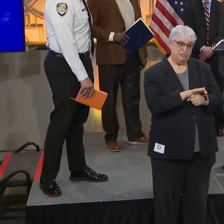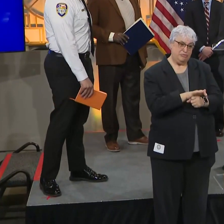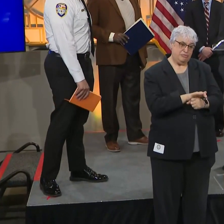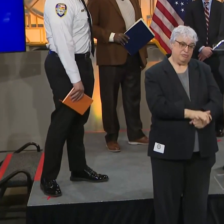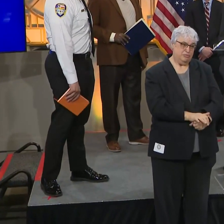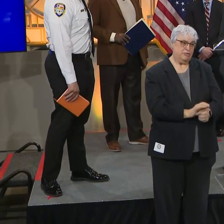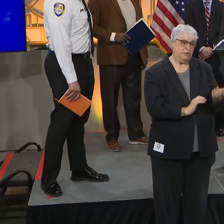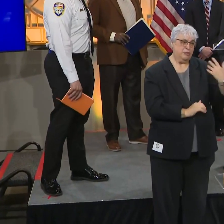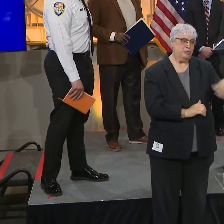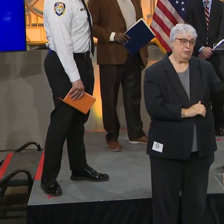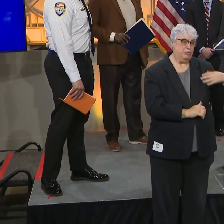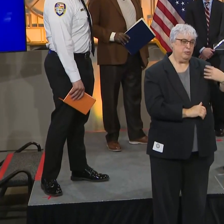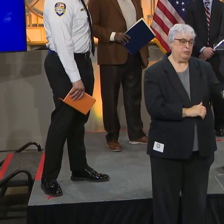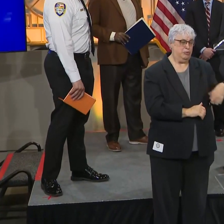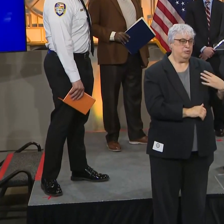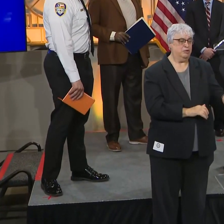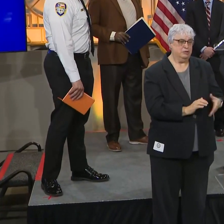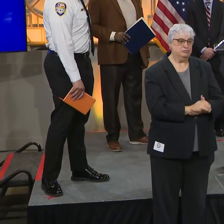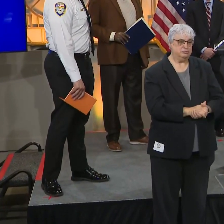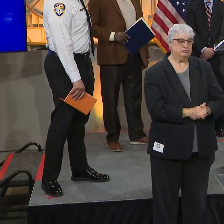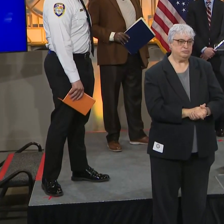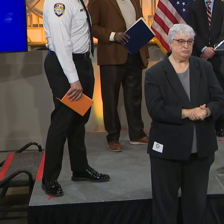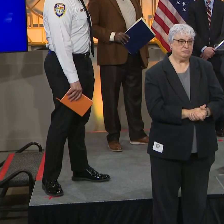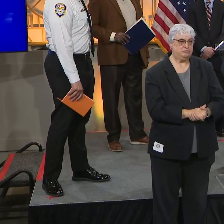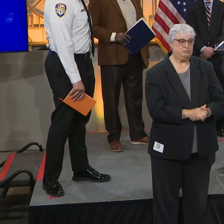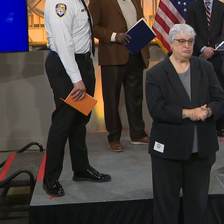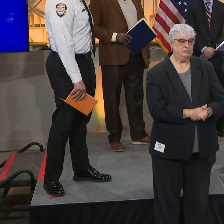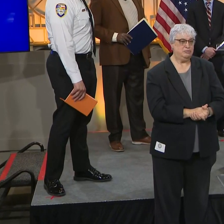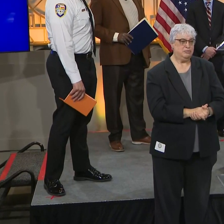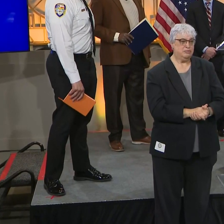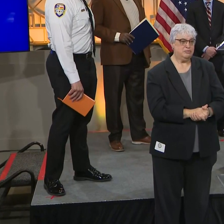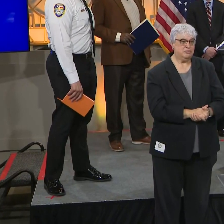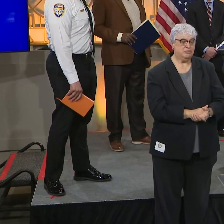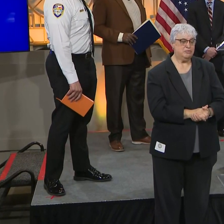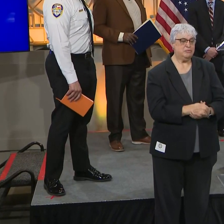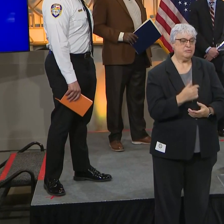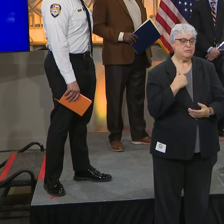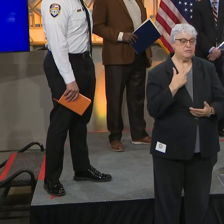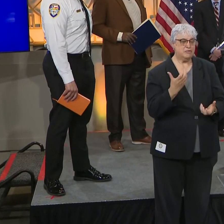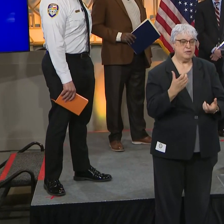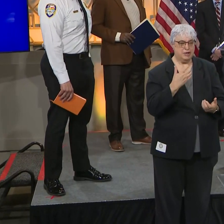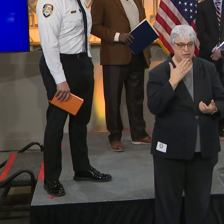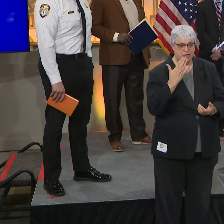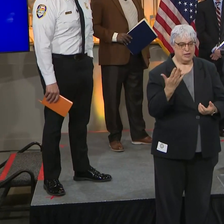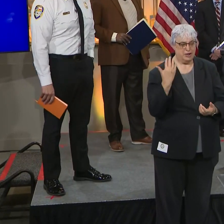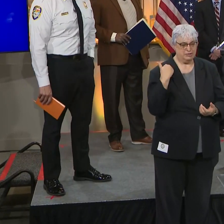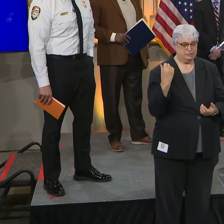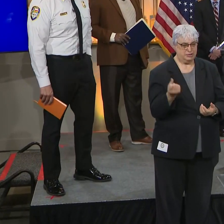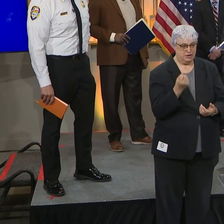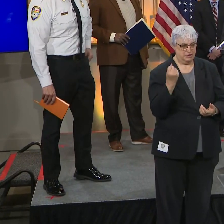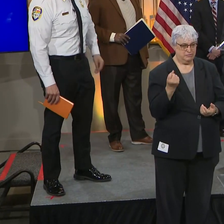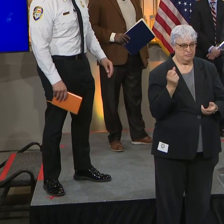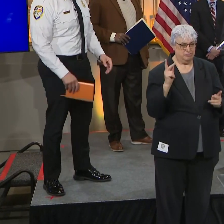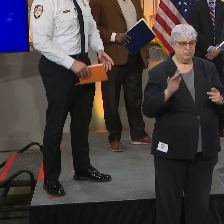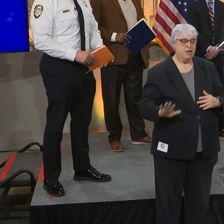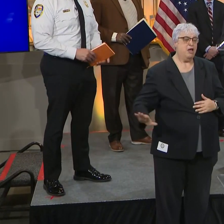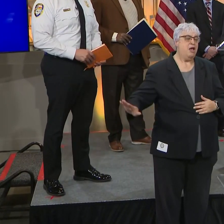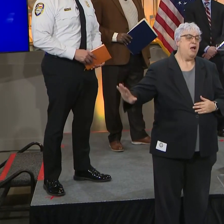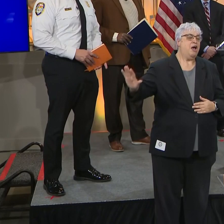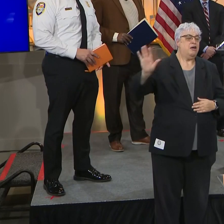circumstances. And I really want to thank them because on Saturday, I don't think anybody in the country